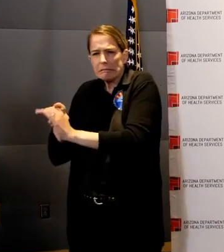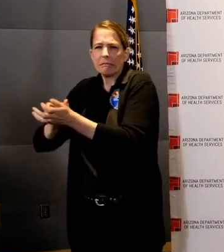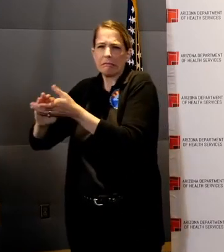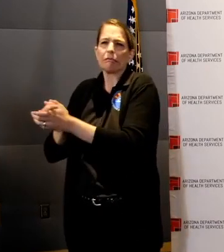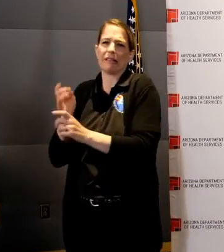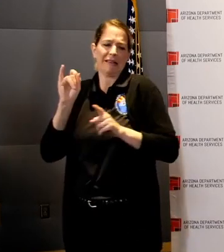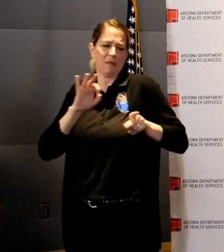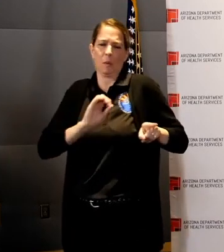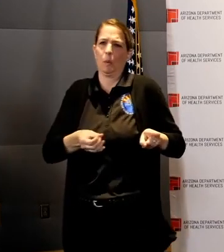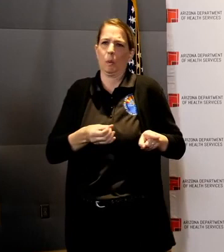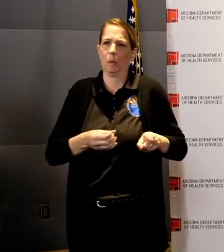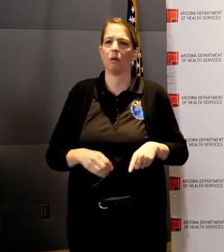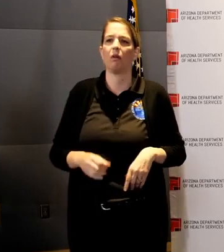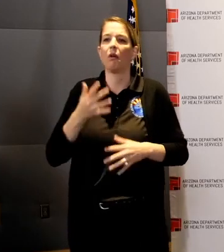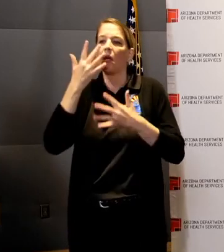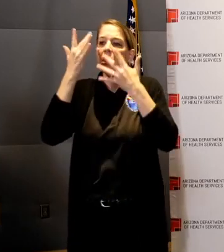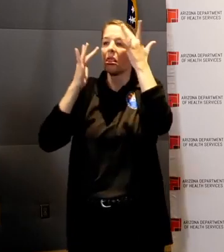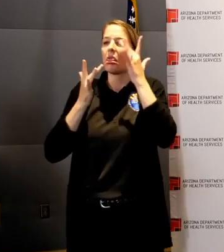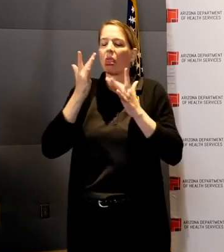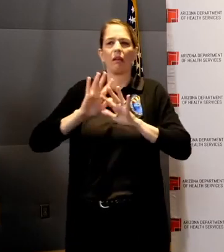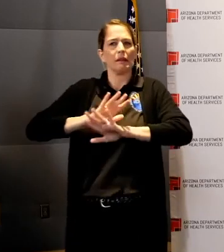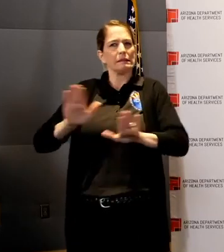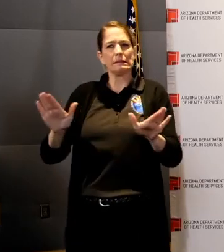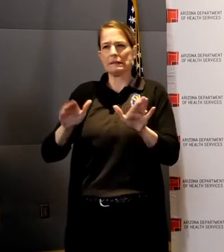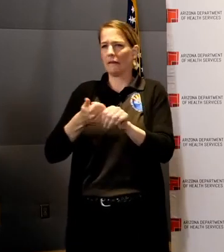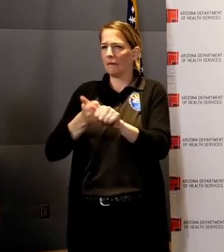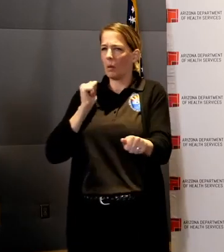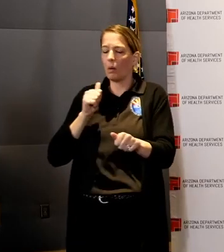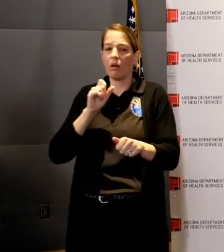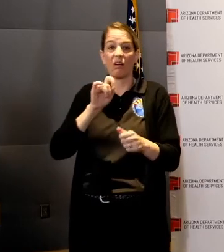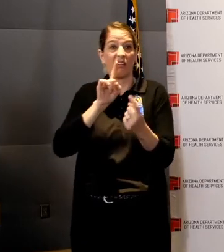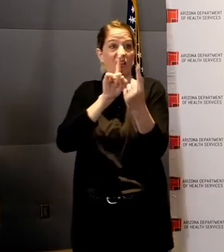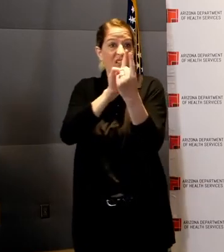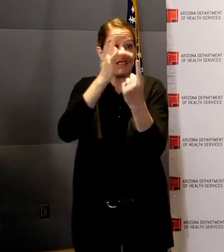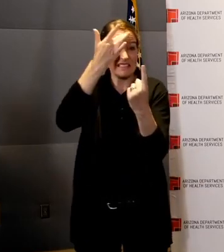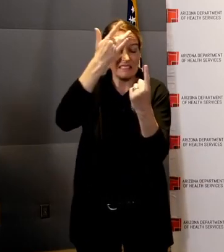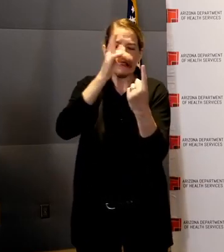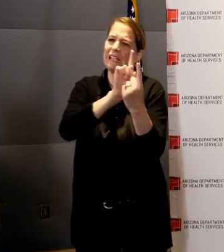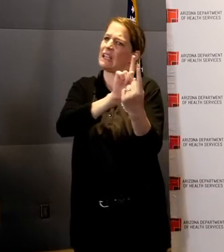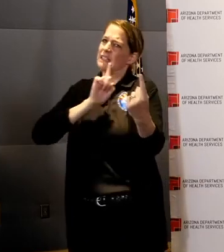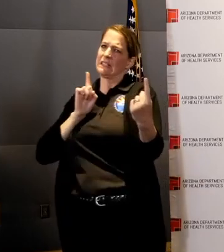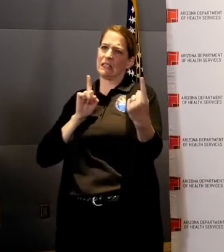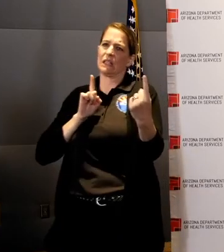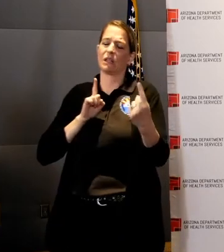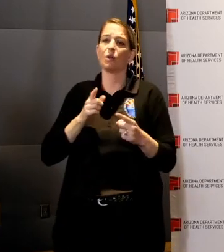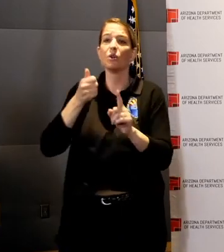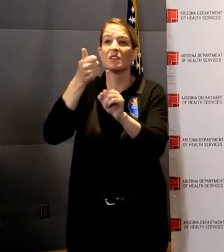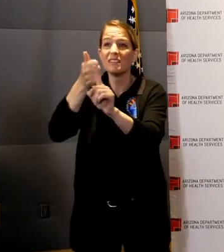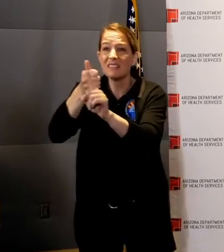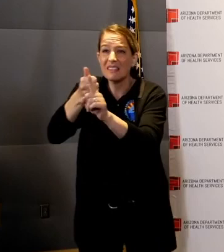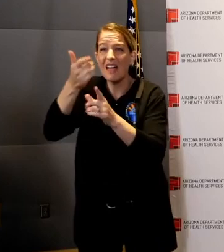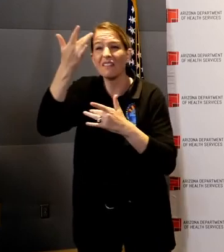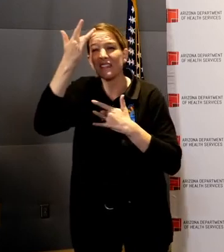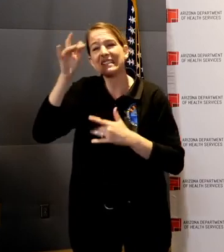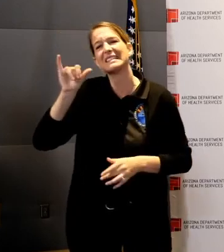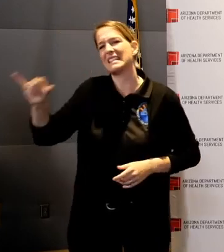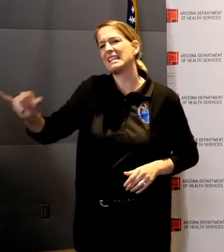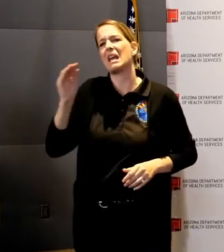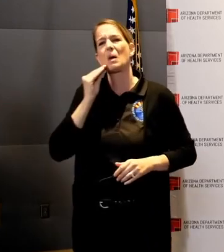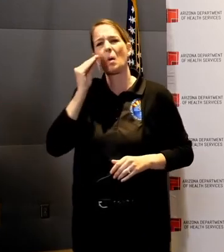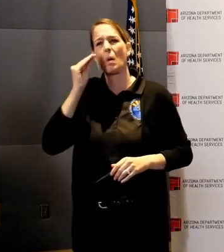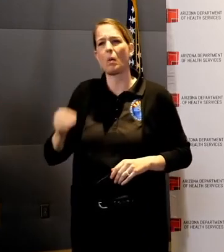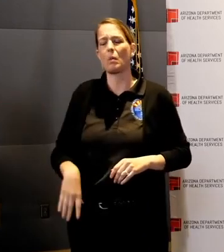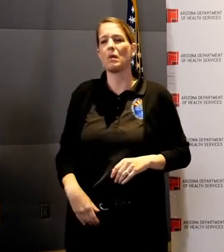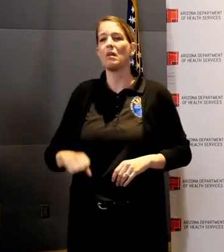Avoid close contact with people who are sick. And if you are sick, please stay home. Cover your cough or